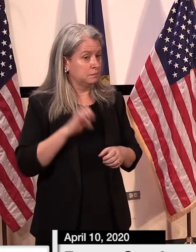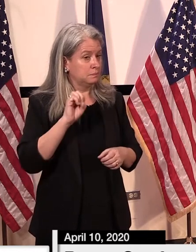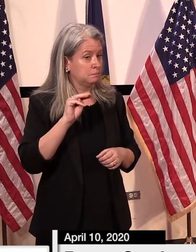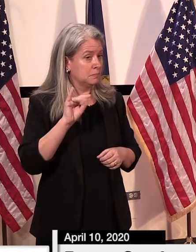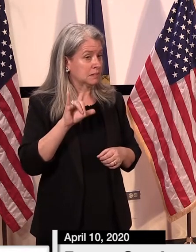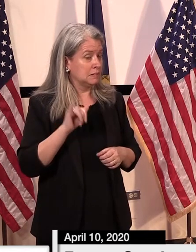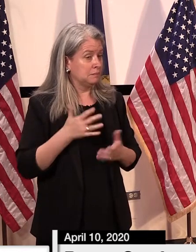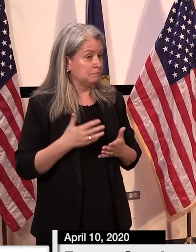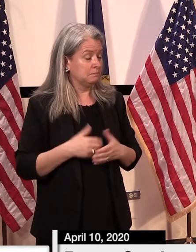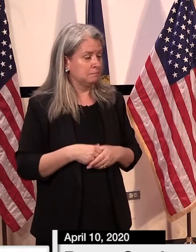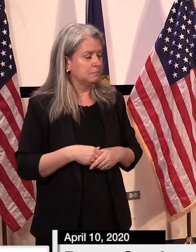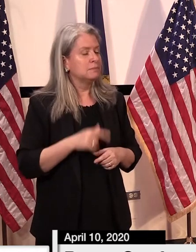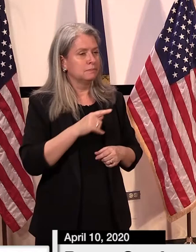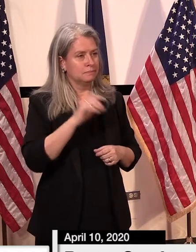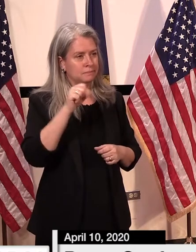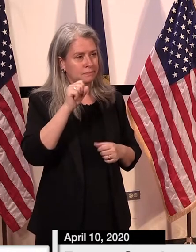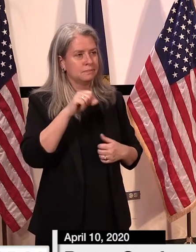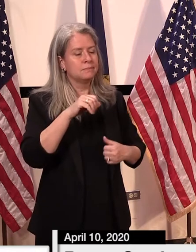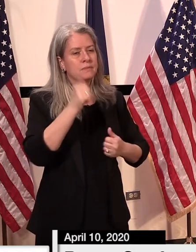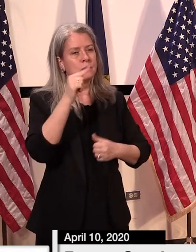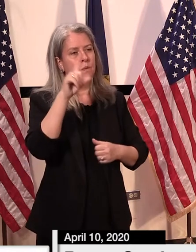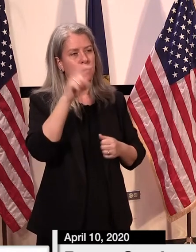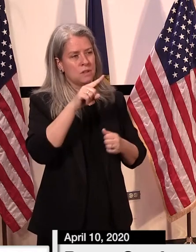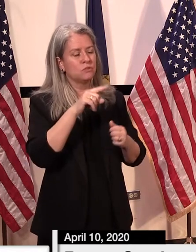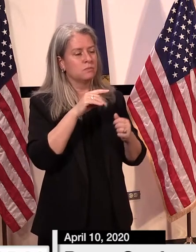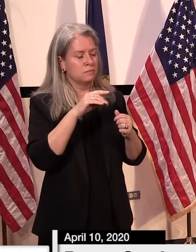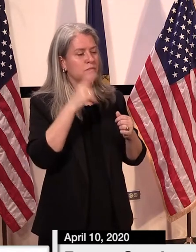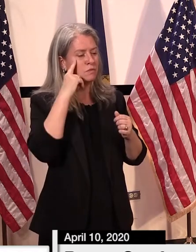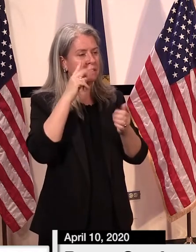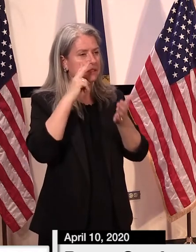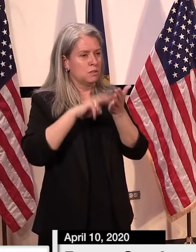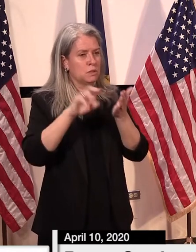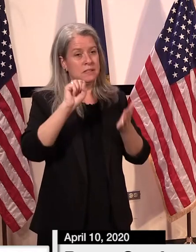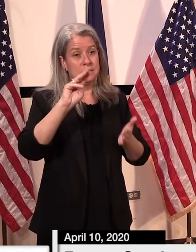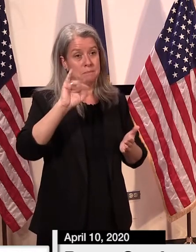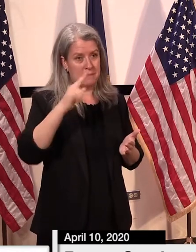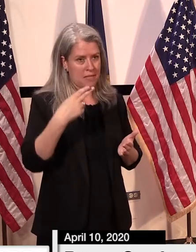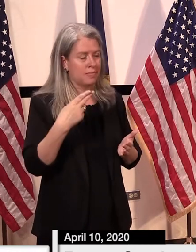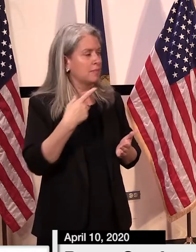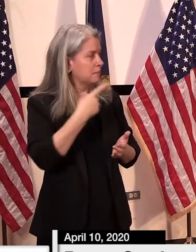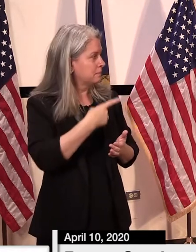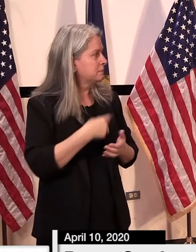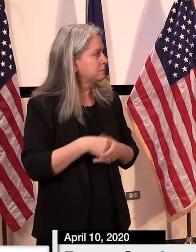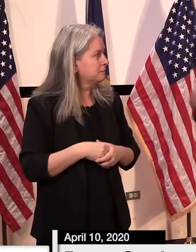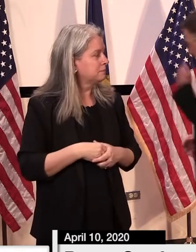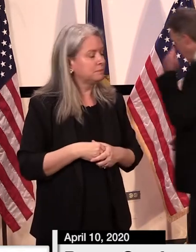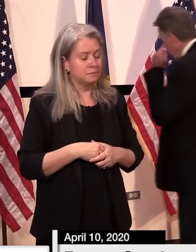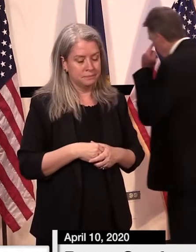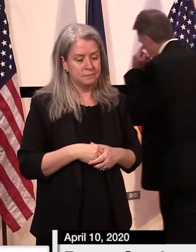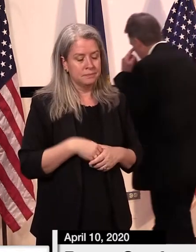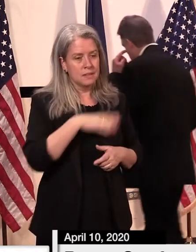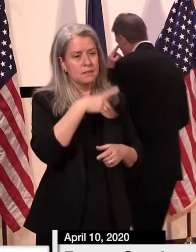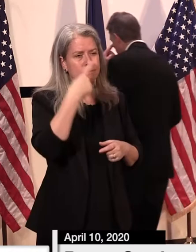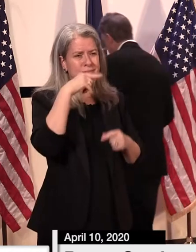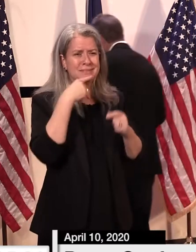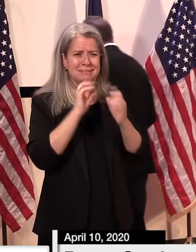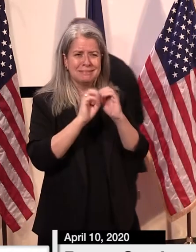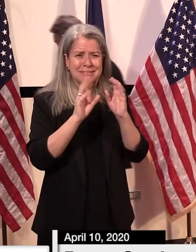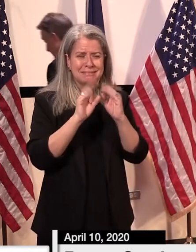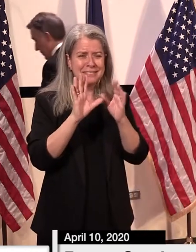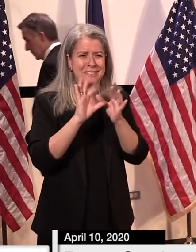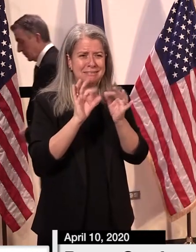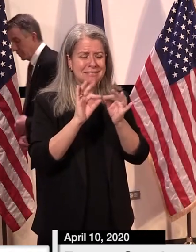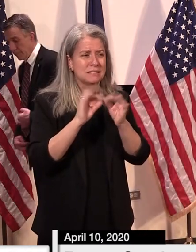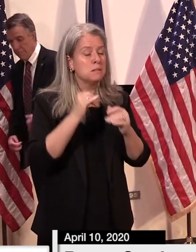emily hi this is another question for secretary smith um can you clarify if inmates